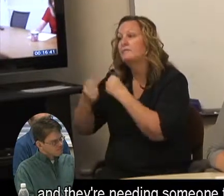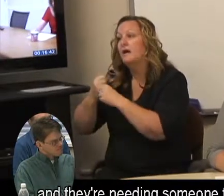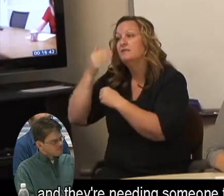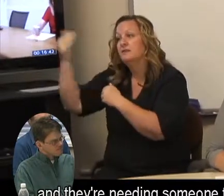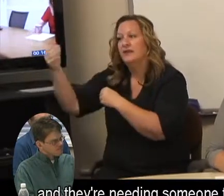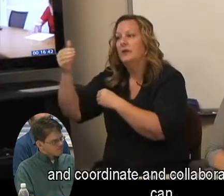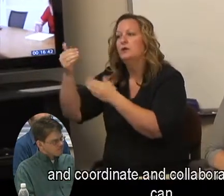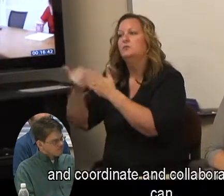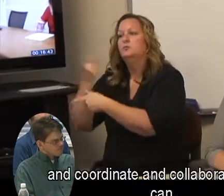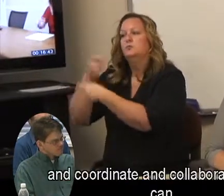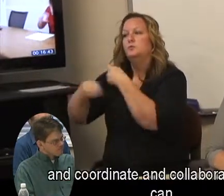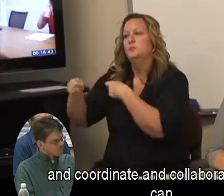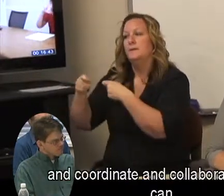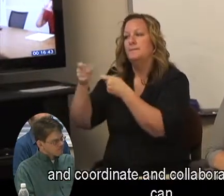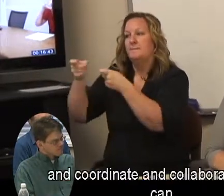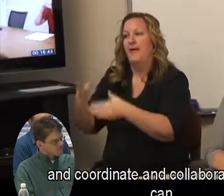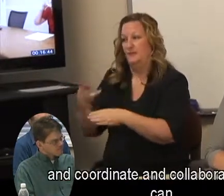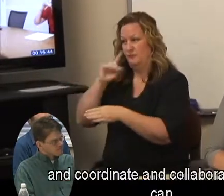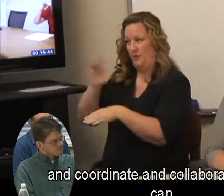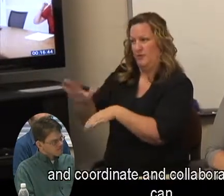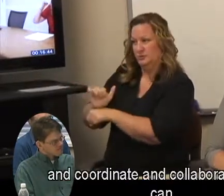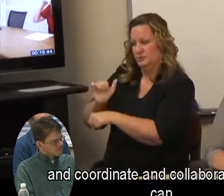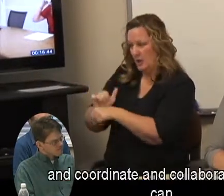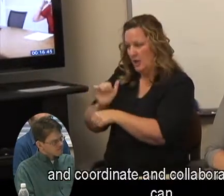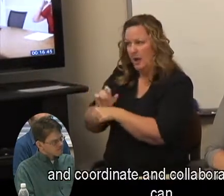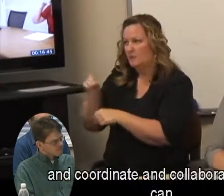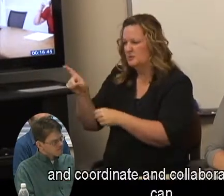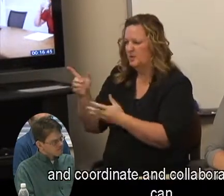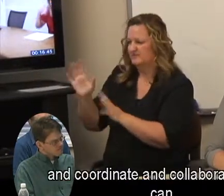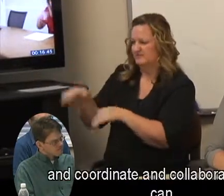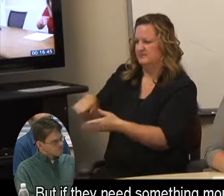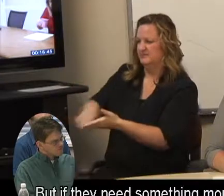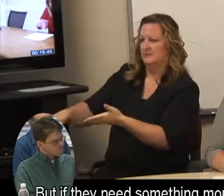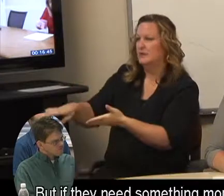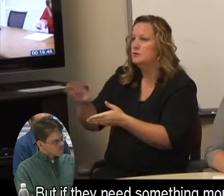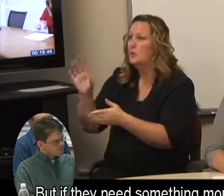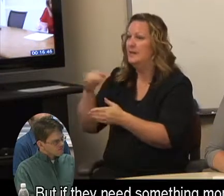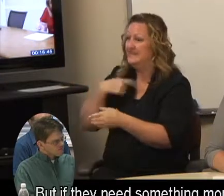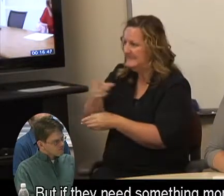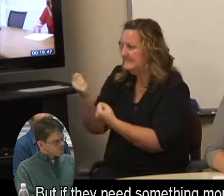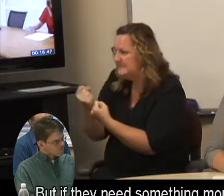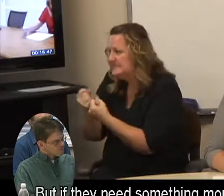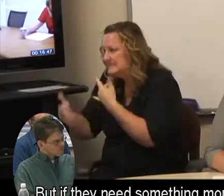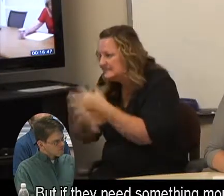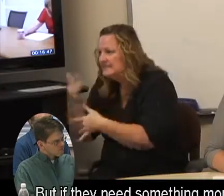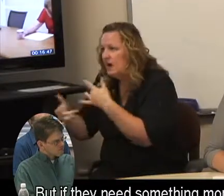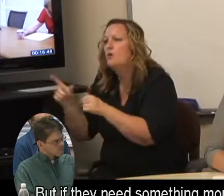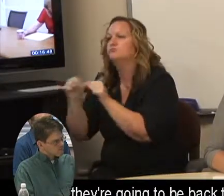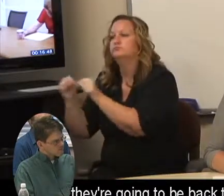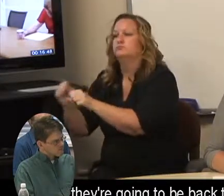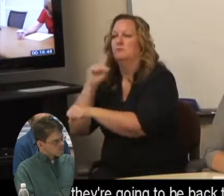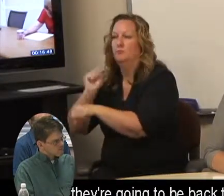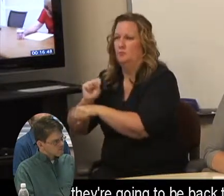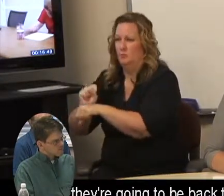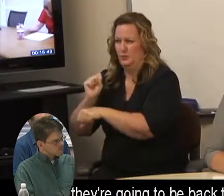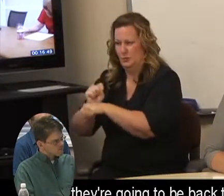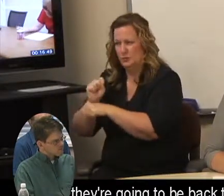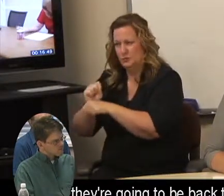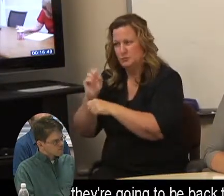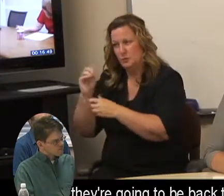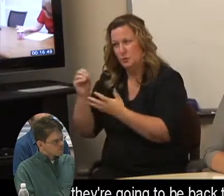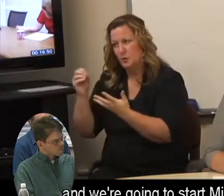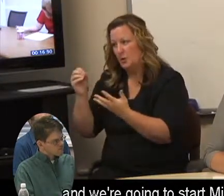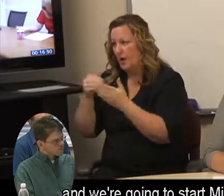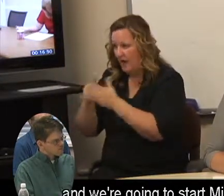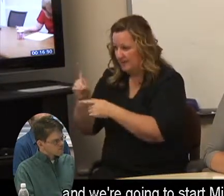We need somebody just to go in and coordinate and collaborate. DSPD, perfect. But if they need more than that, they're going to be back to VR. And we're going to start